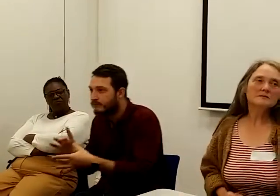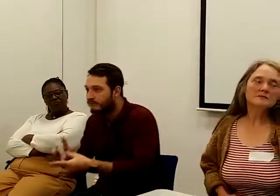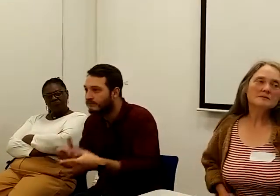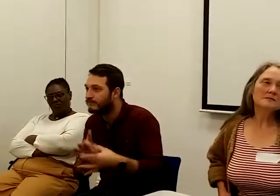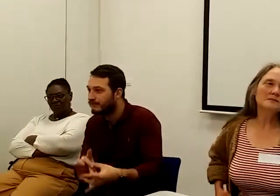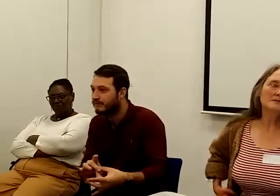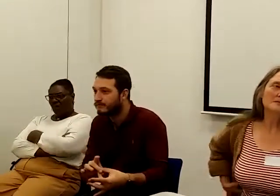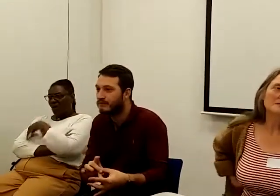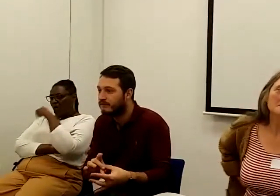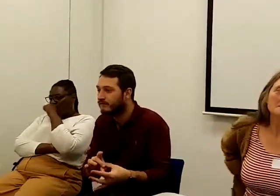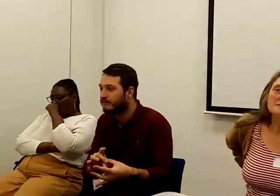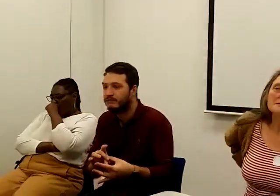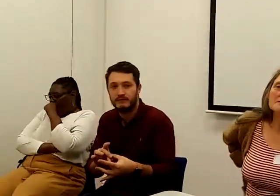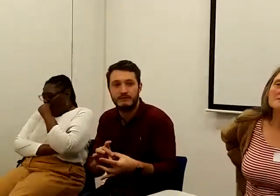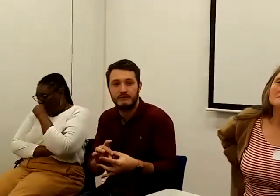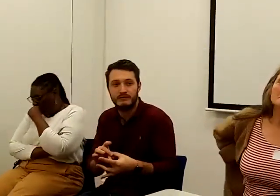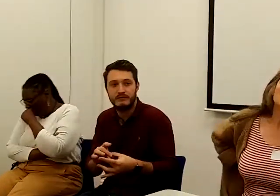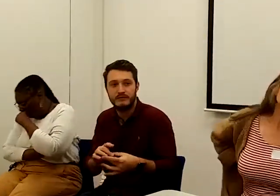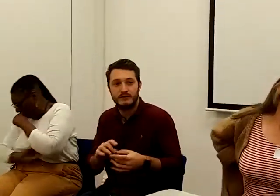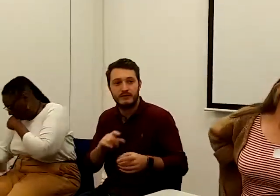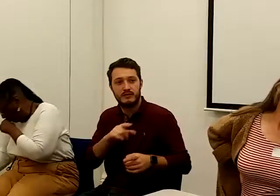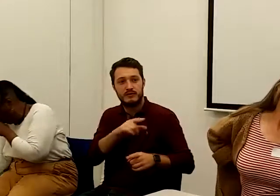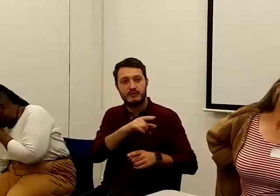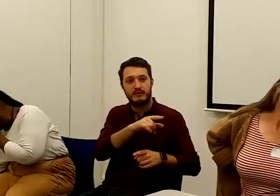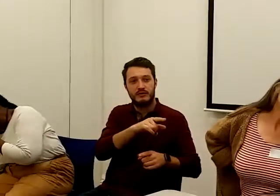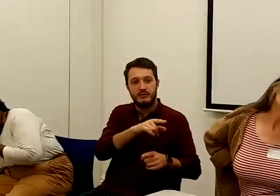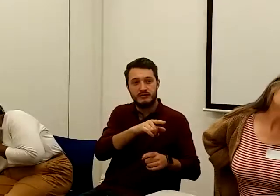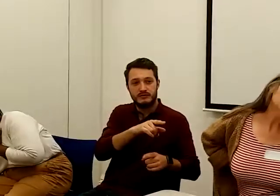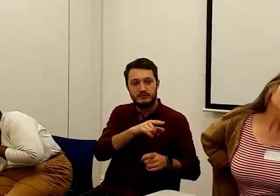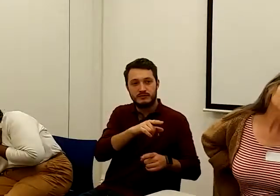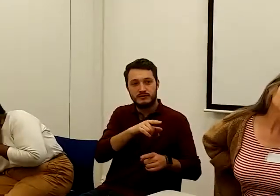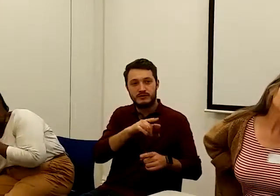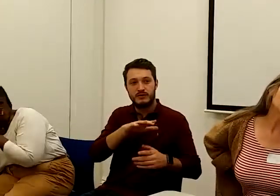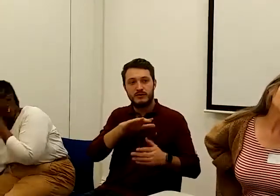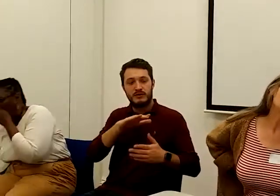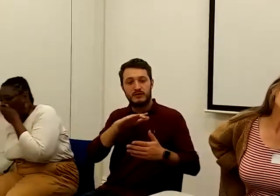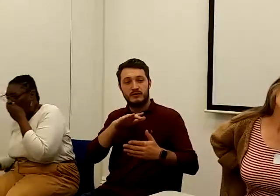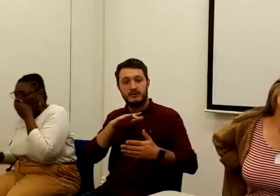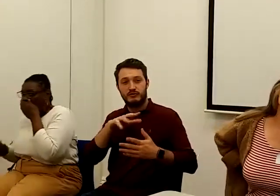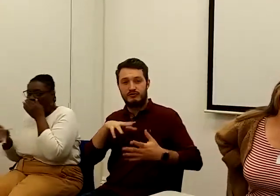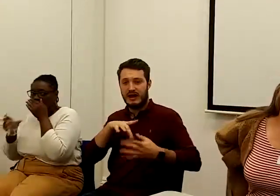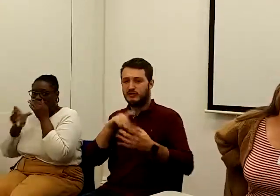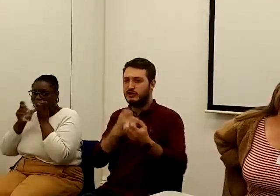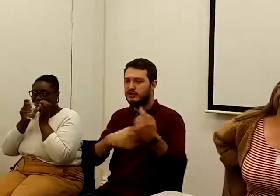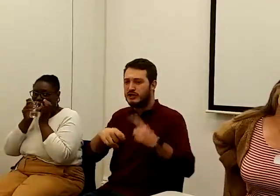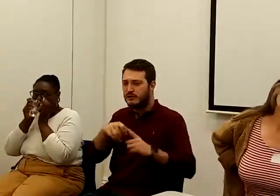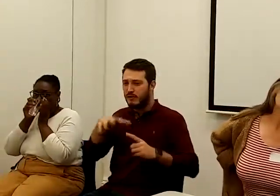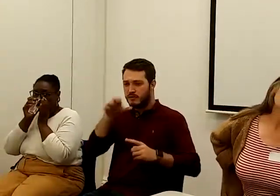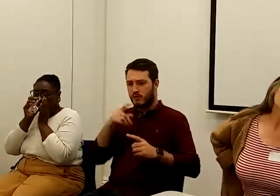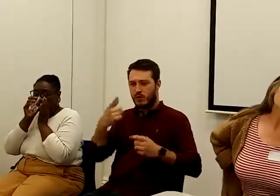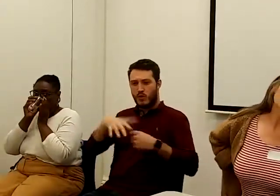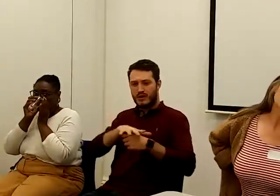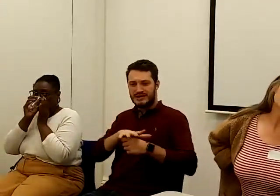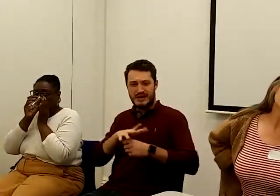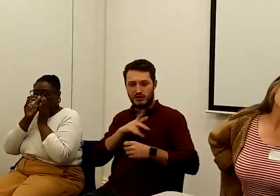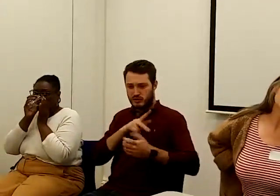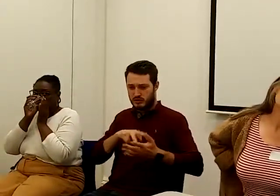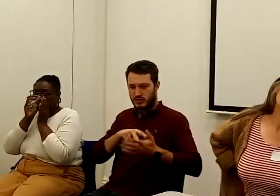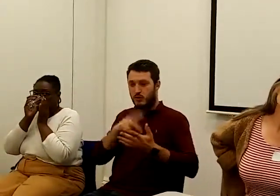on the Q&A, quite nice work round last week actually, one of two speeds came up with an idea.